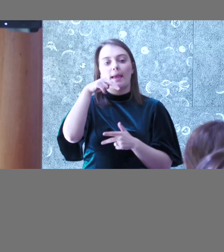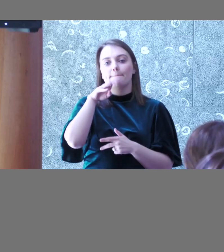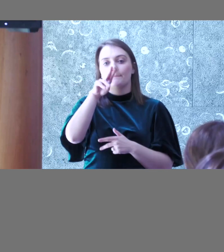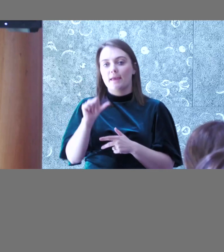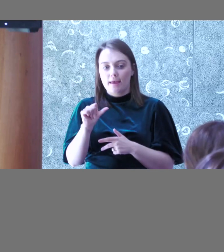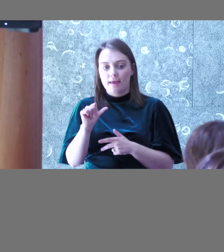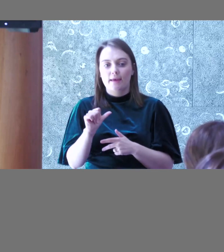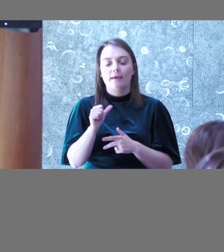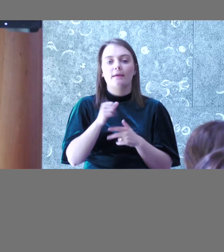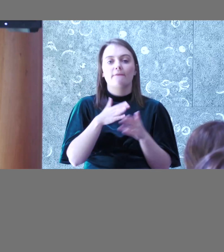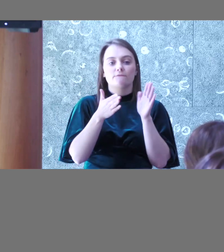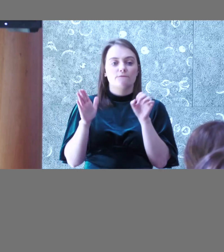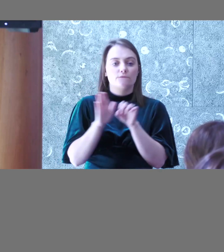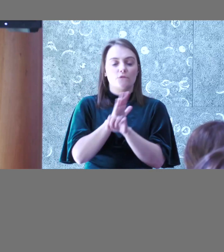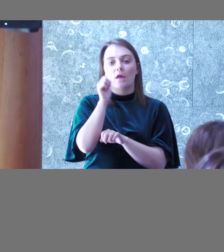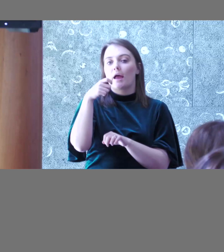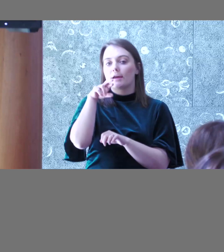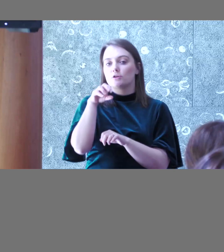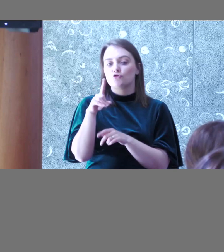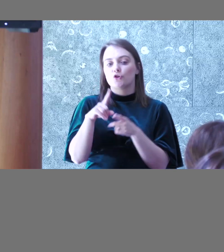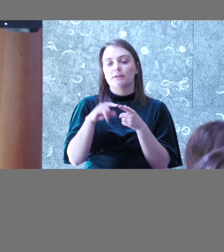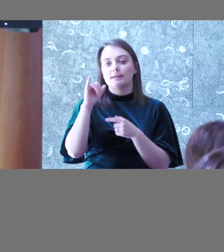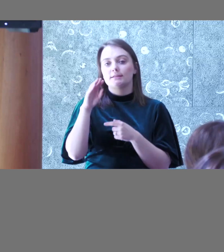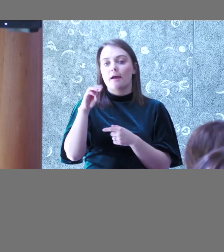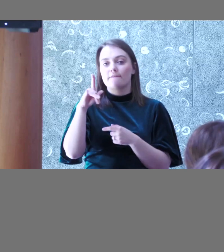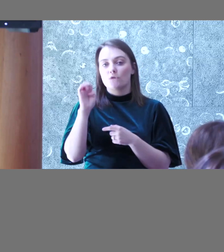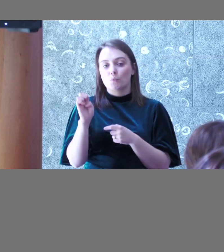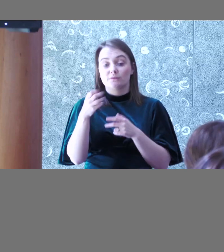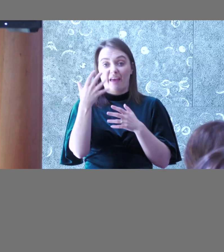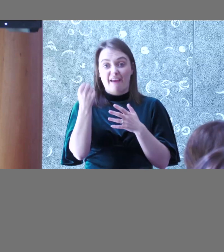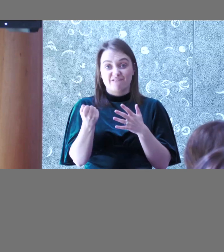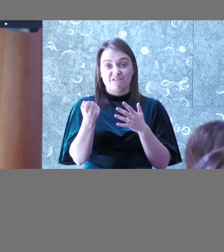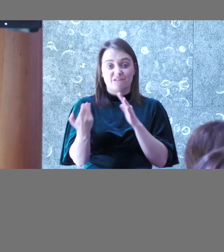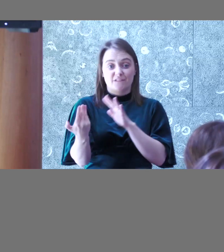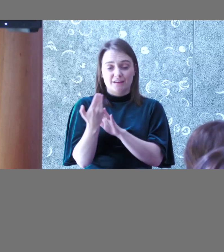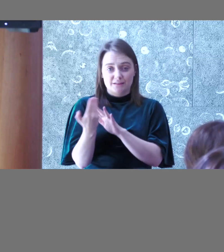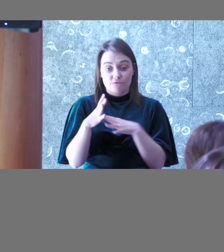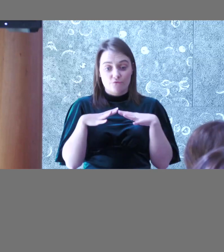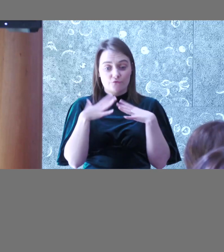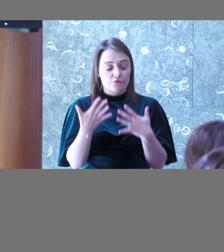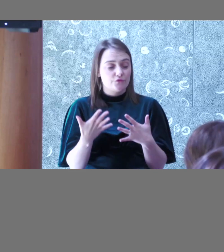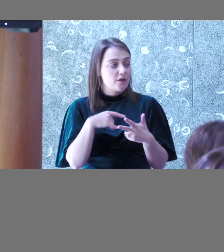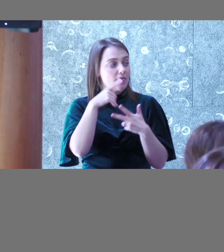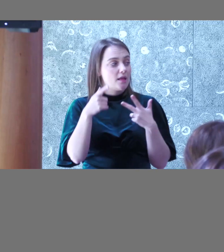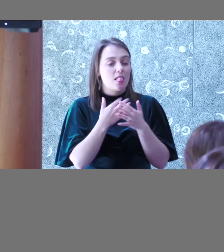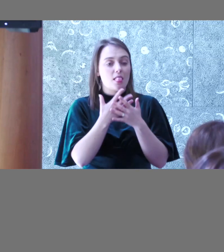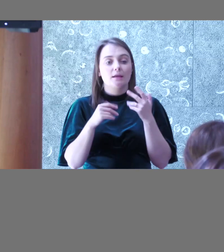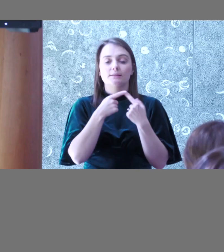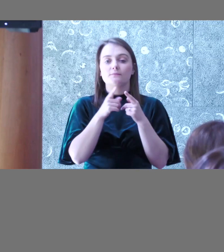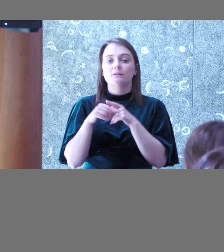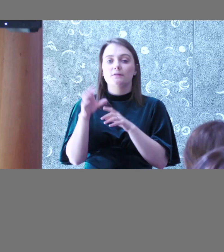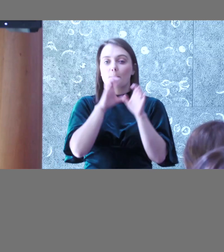accessibility suites on your Android and iPhones. So there's to begin with and then you have multiple browser plugins,